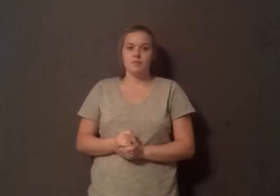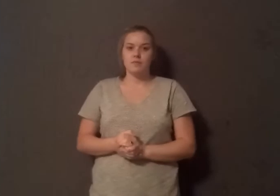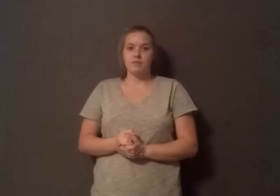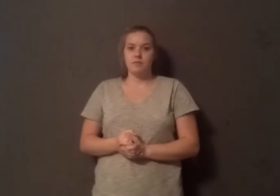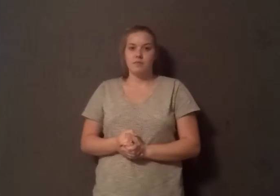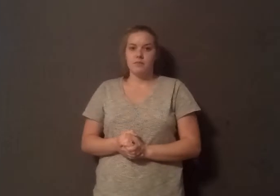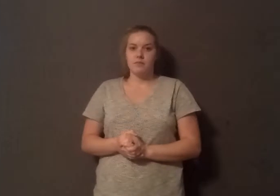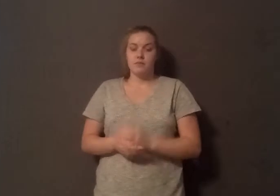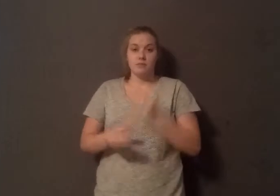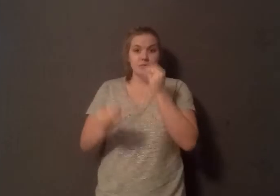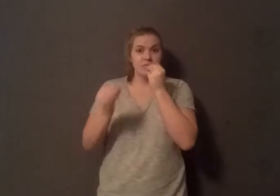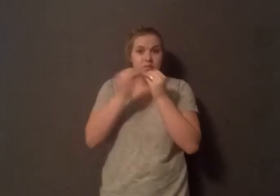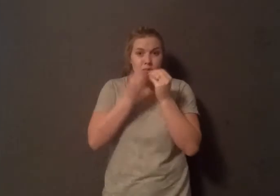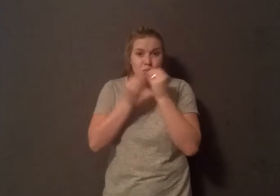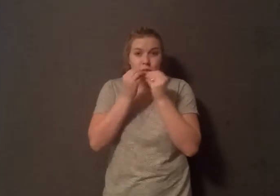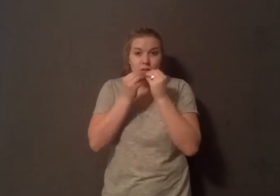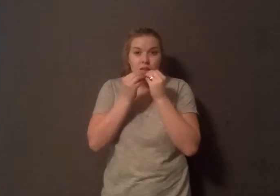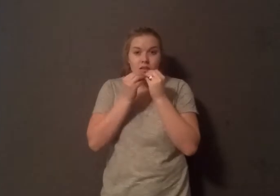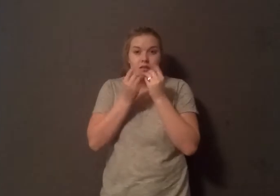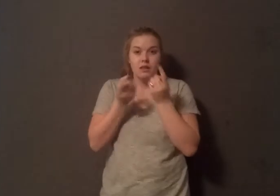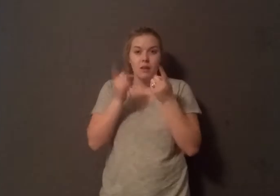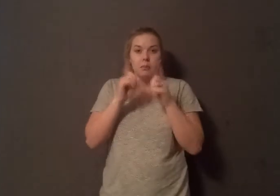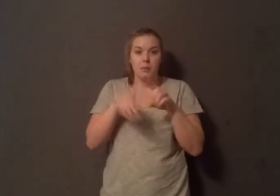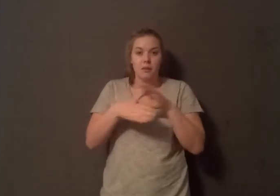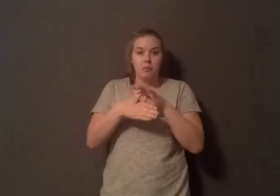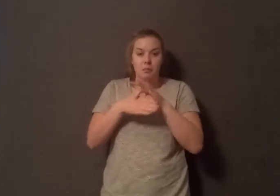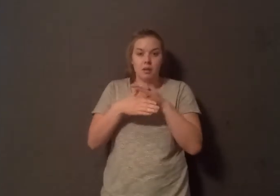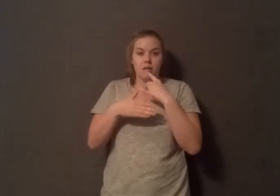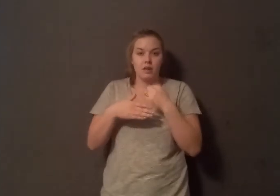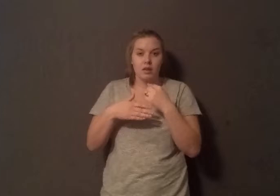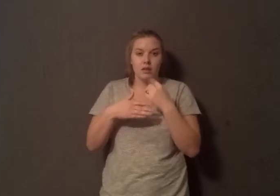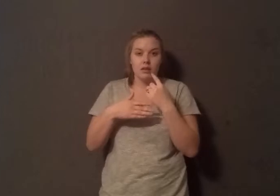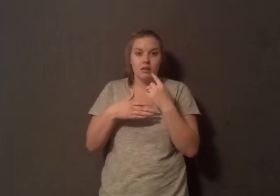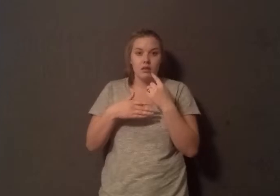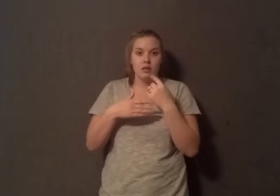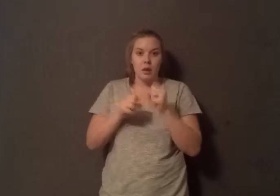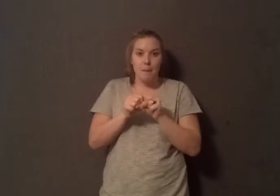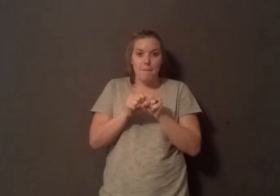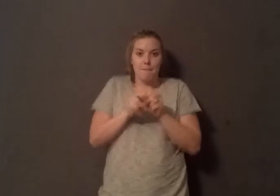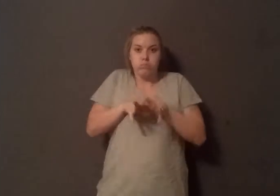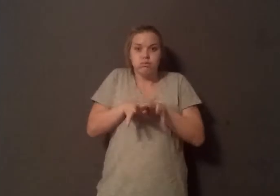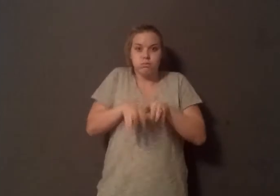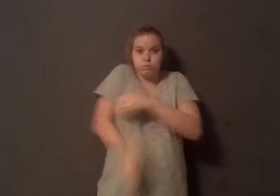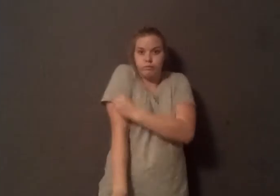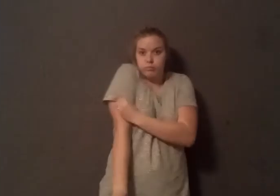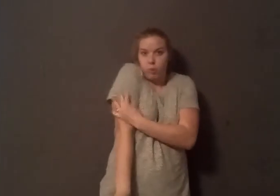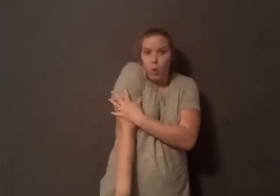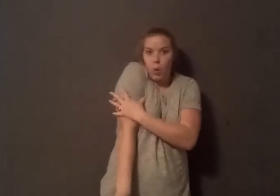bacterial toxins, within minutes, you get this burst of inflammation within your system, such that you basically paralyze your arteries to get the